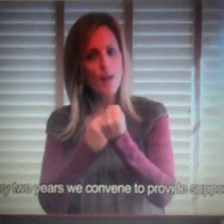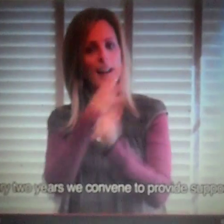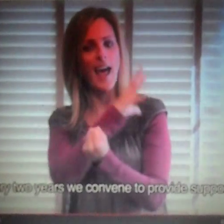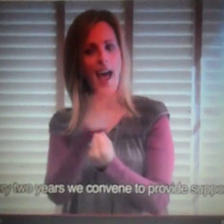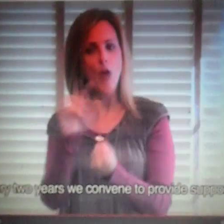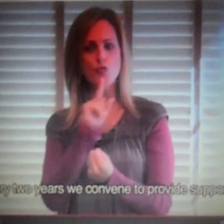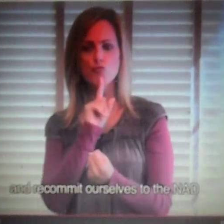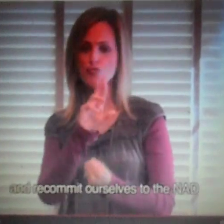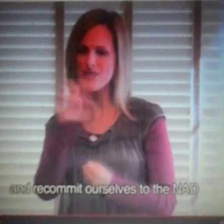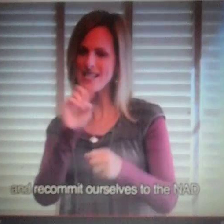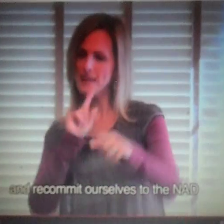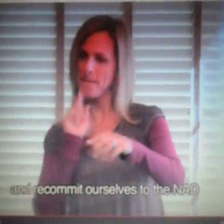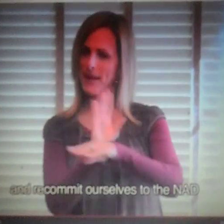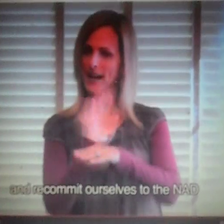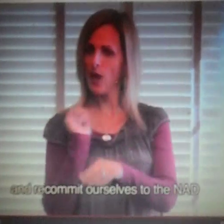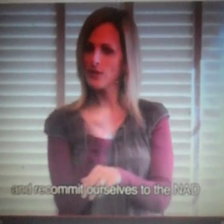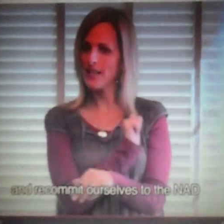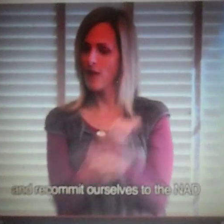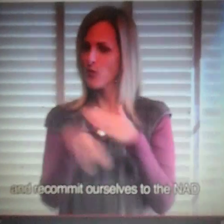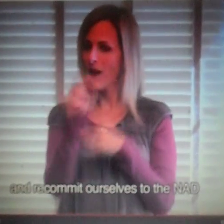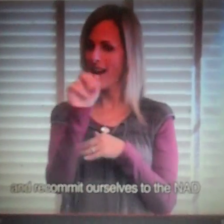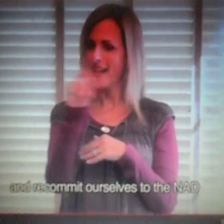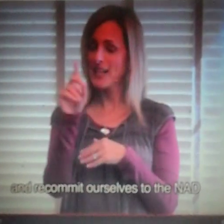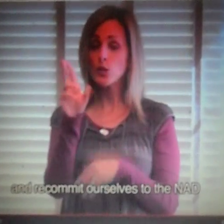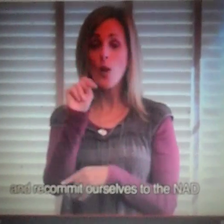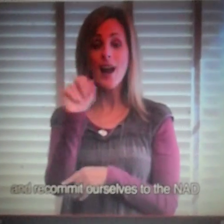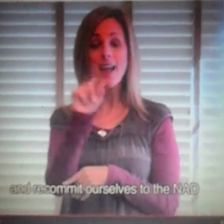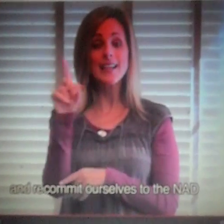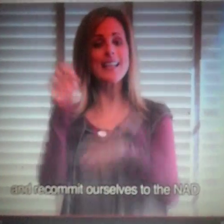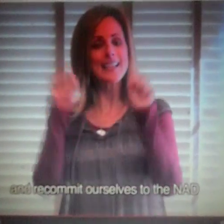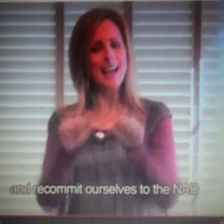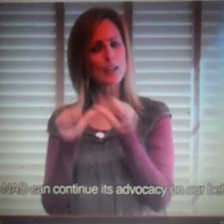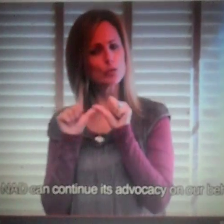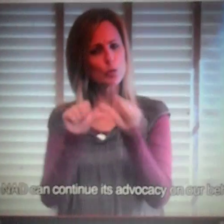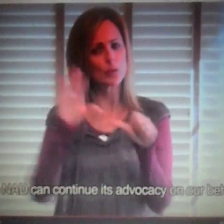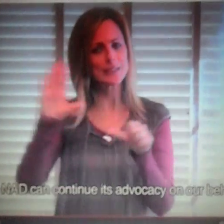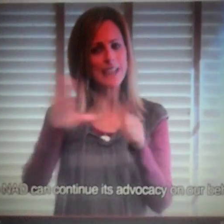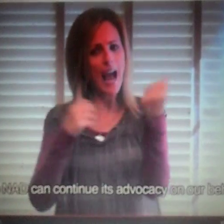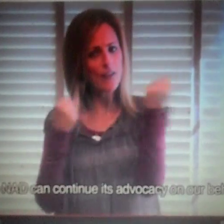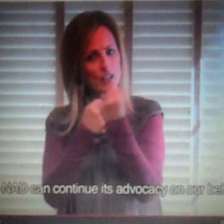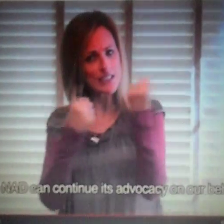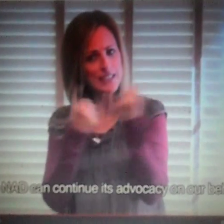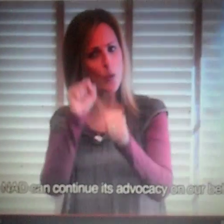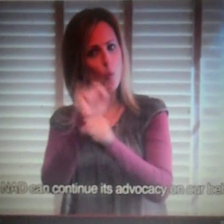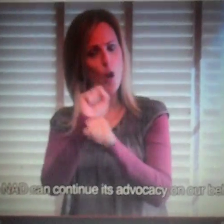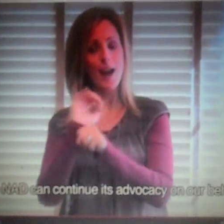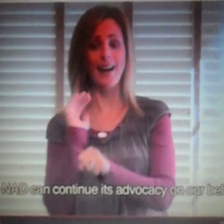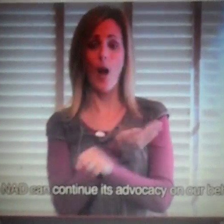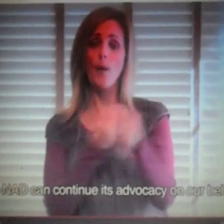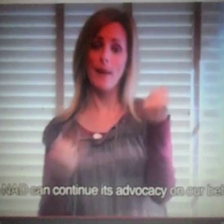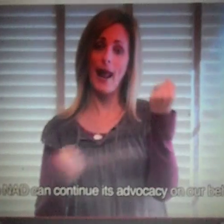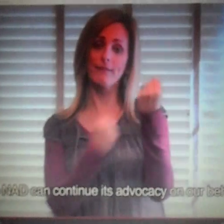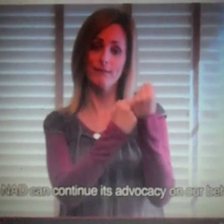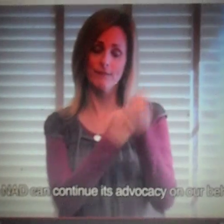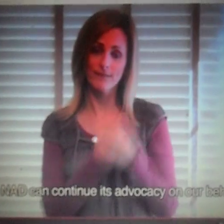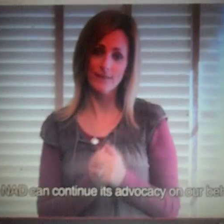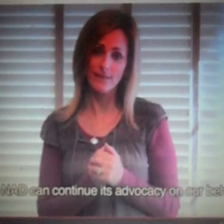support and recommit ourselves to the NAD so the NAD can continue its accuracy and work on our behalf.